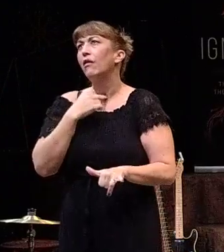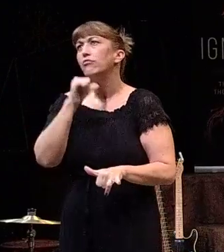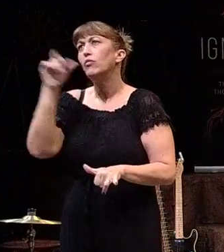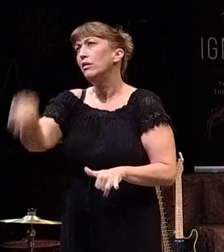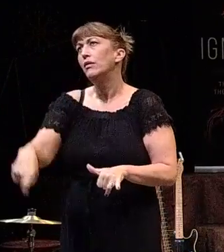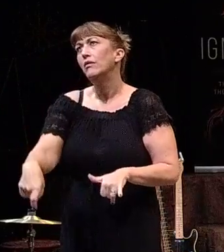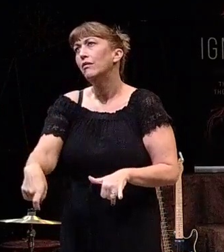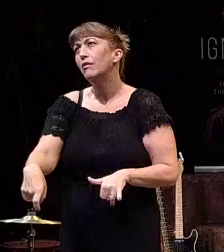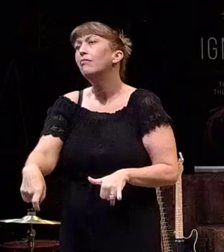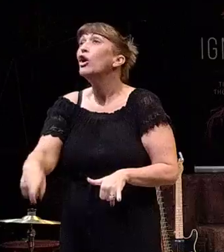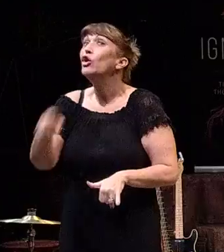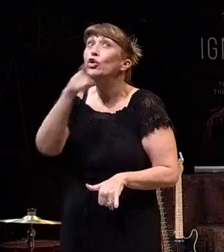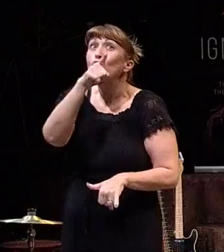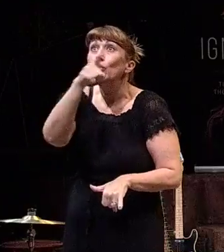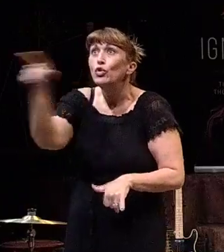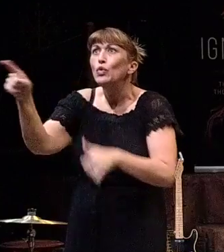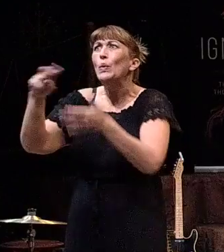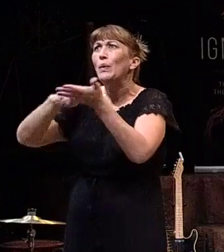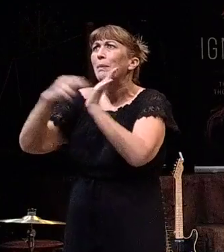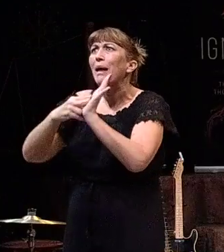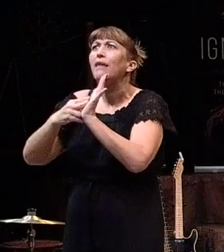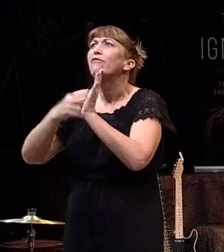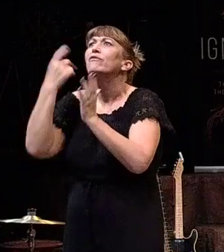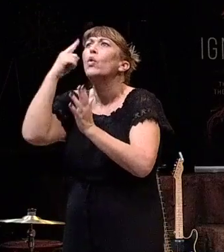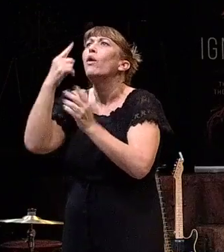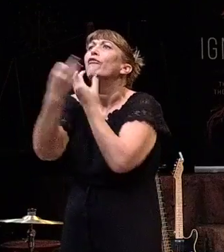that you were meant to be free?